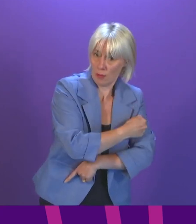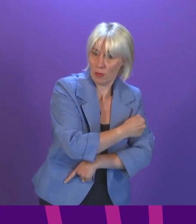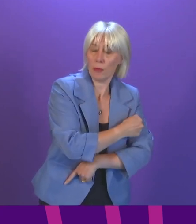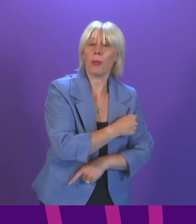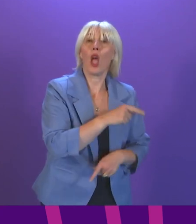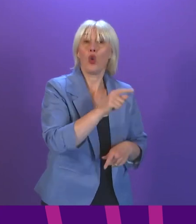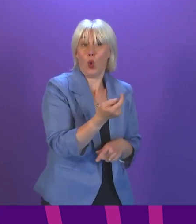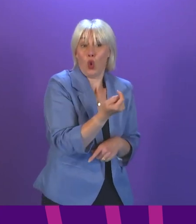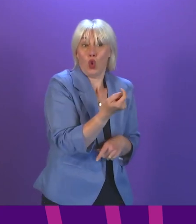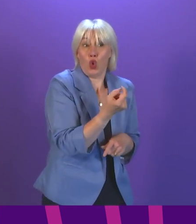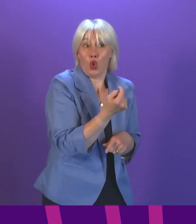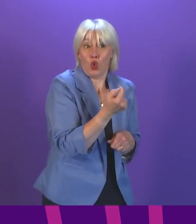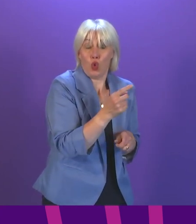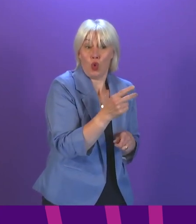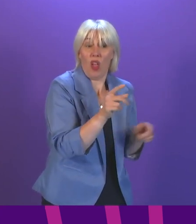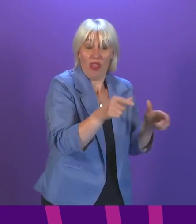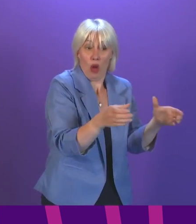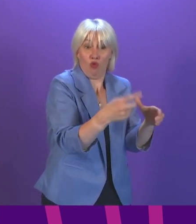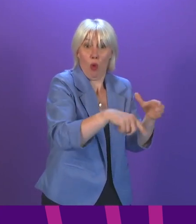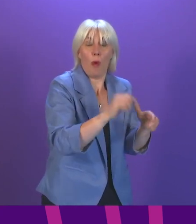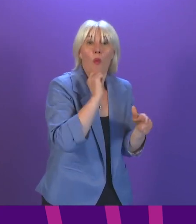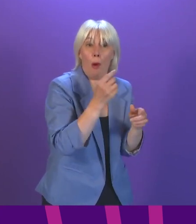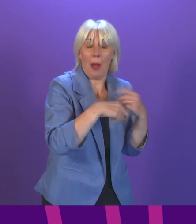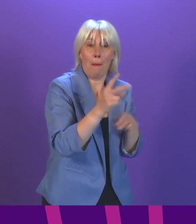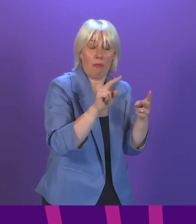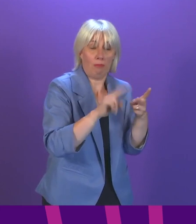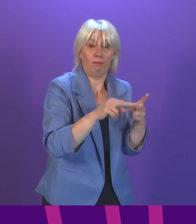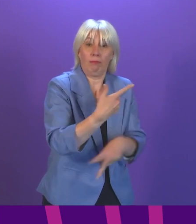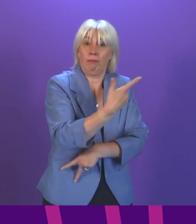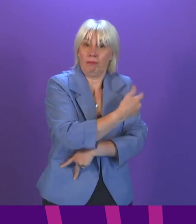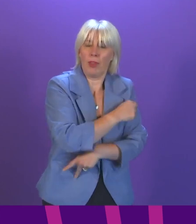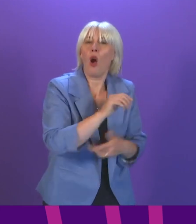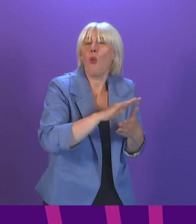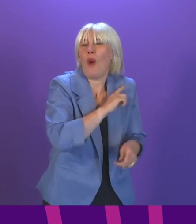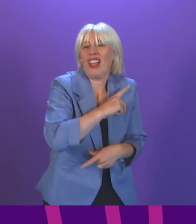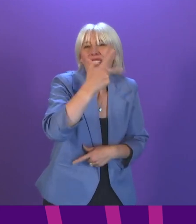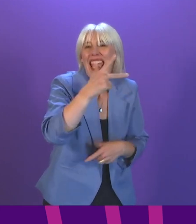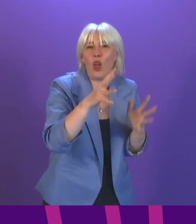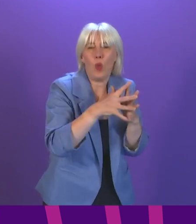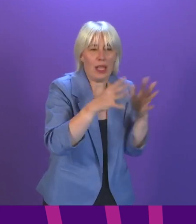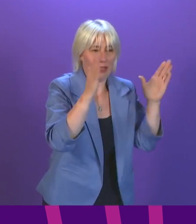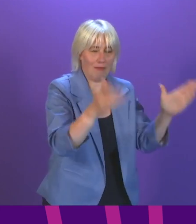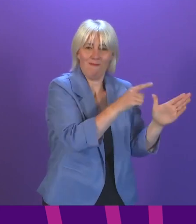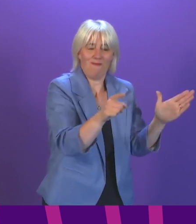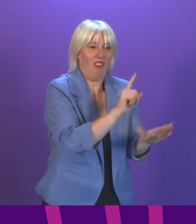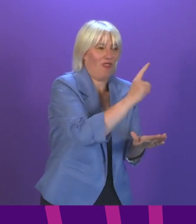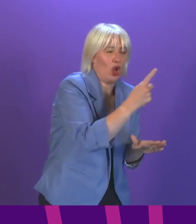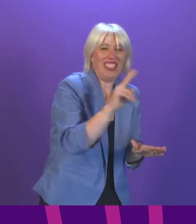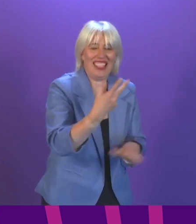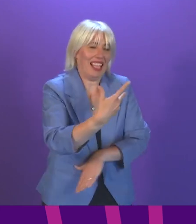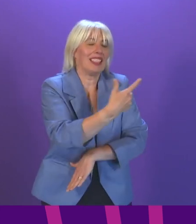who become fully vaccinated will continue to increase in light, of course, of that eight-week gap between doses. In addition,